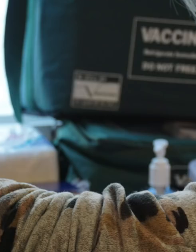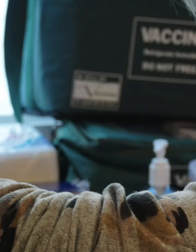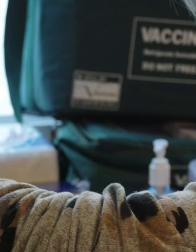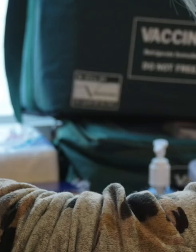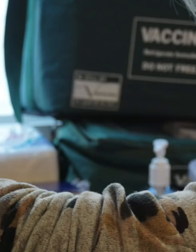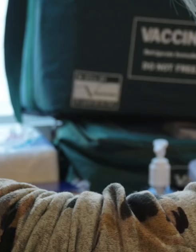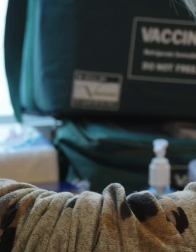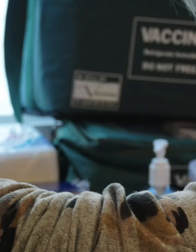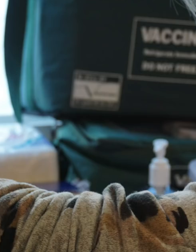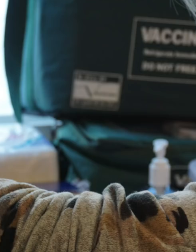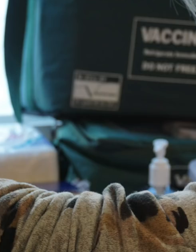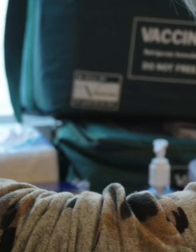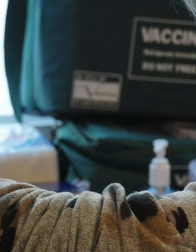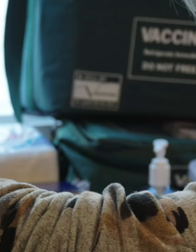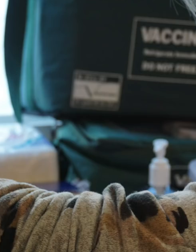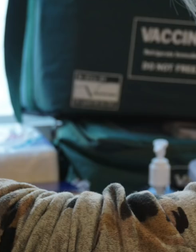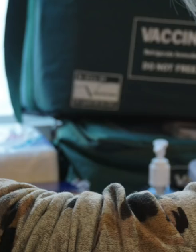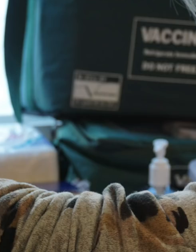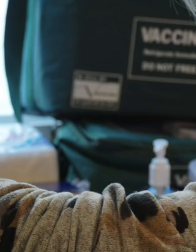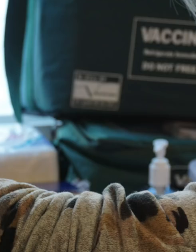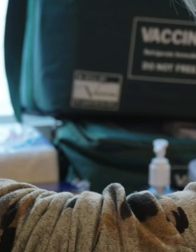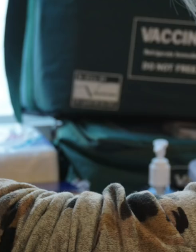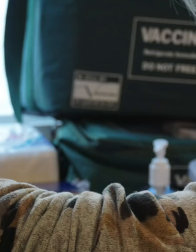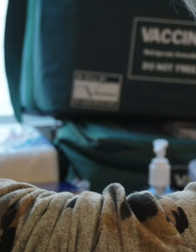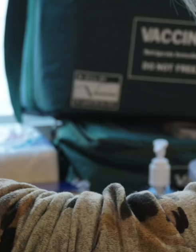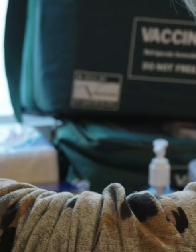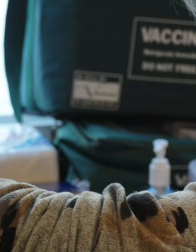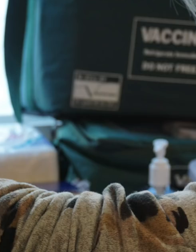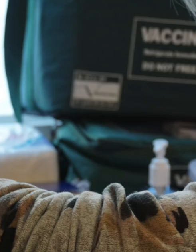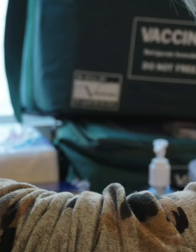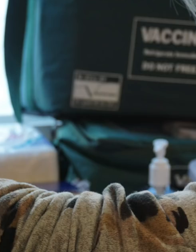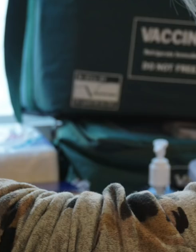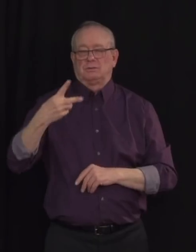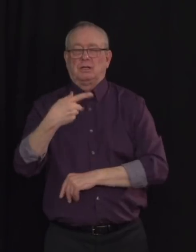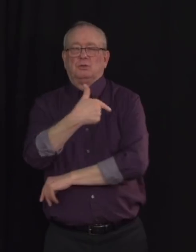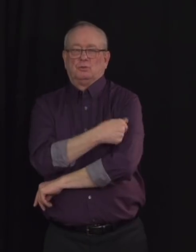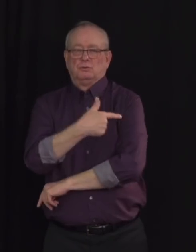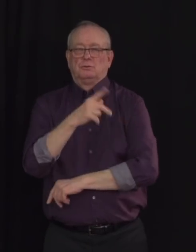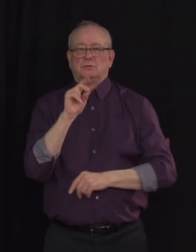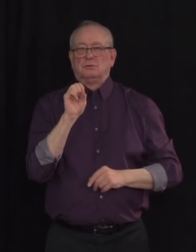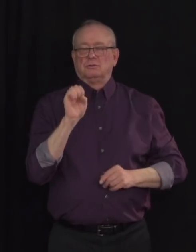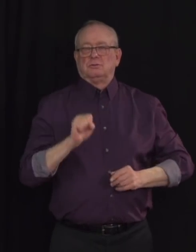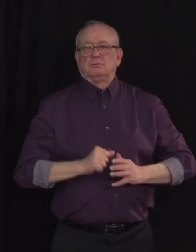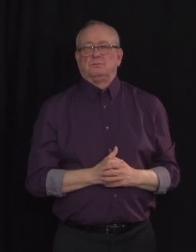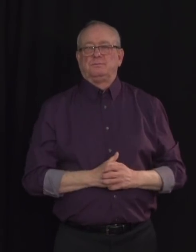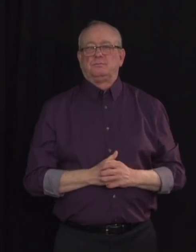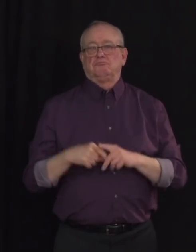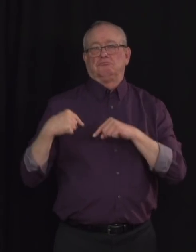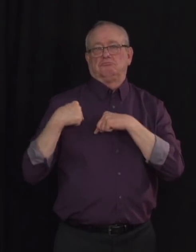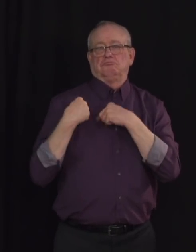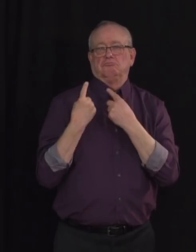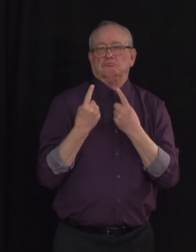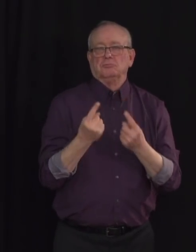42,000 Albertans have now been fully immunized with two doses. Over the last 24 hours, we have